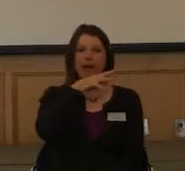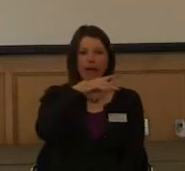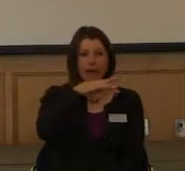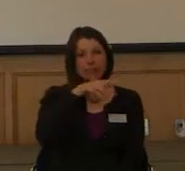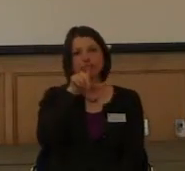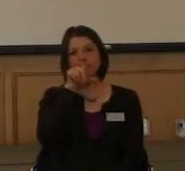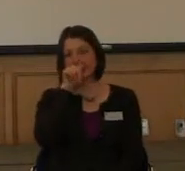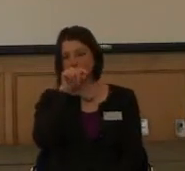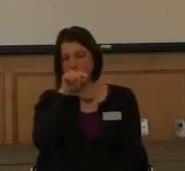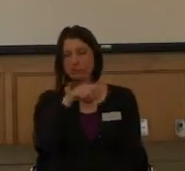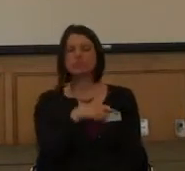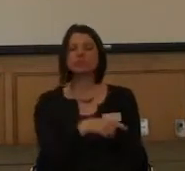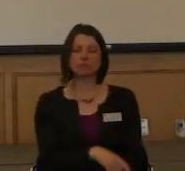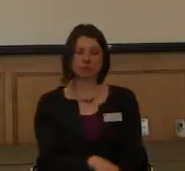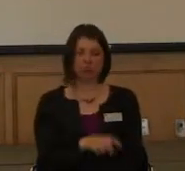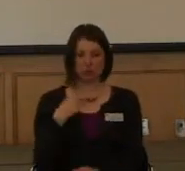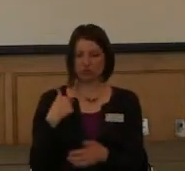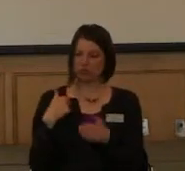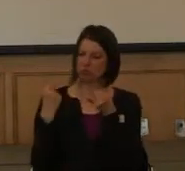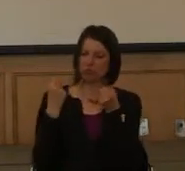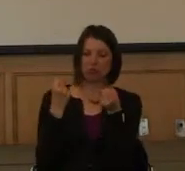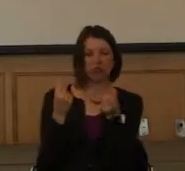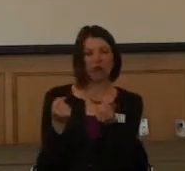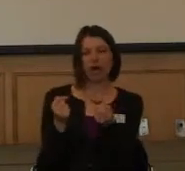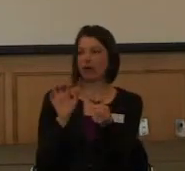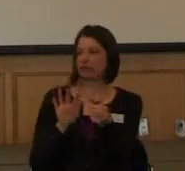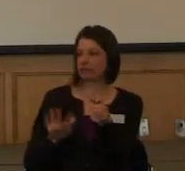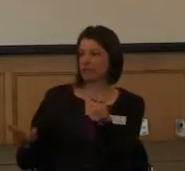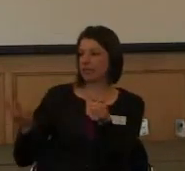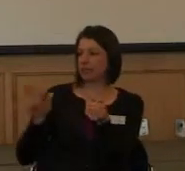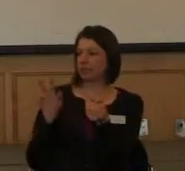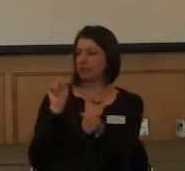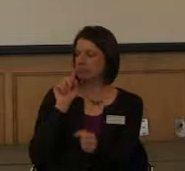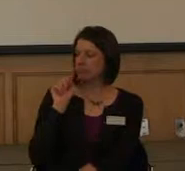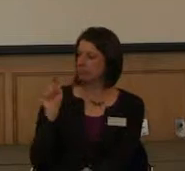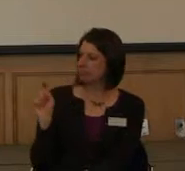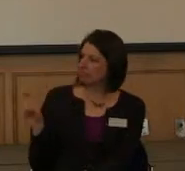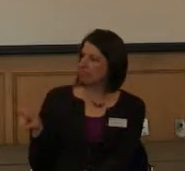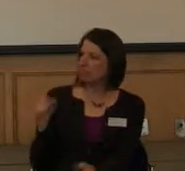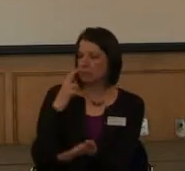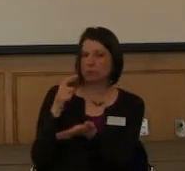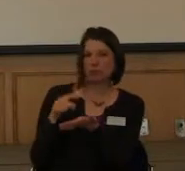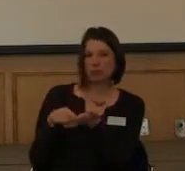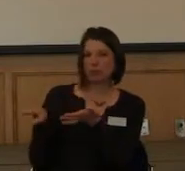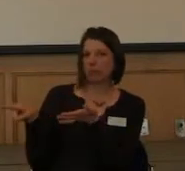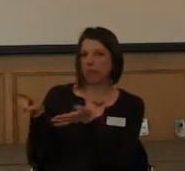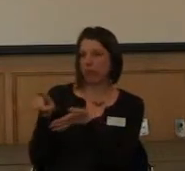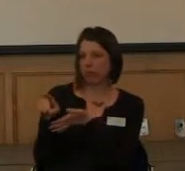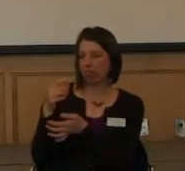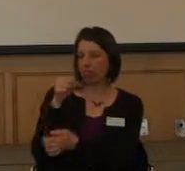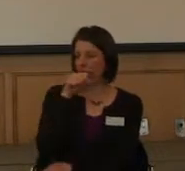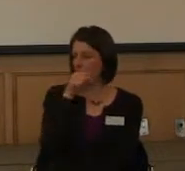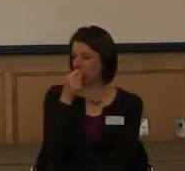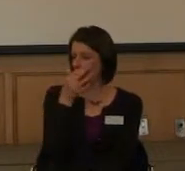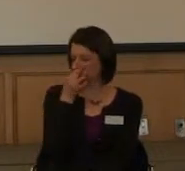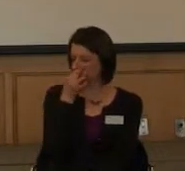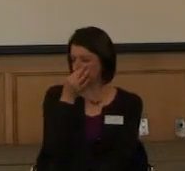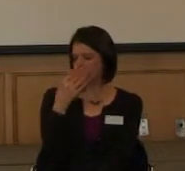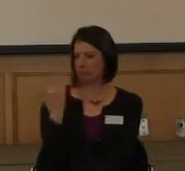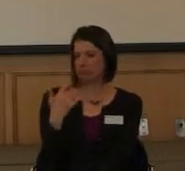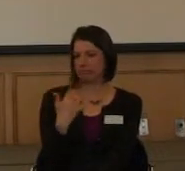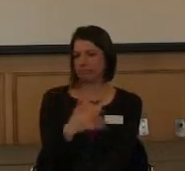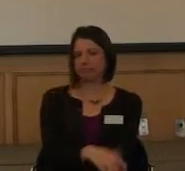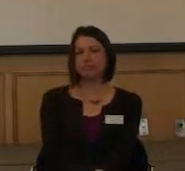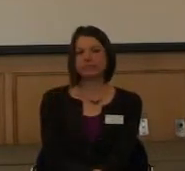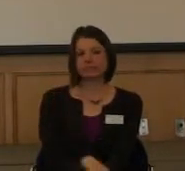And you'll know when you drive by any place that does these on a big scale. Where I grew